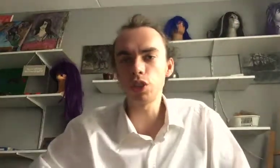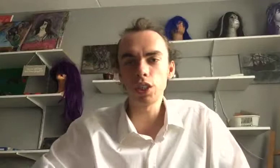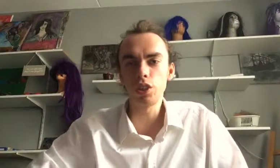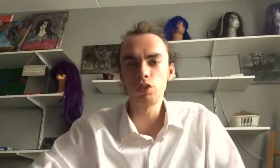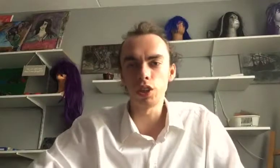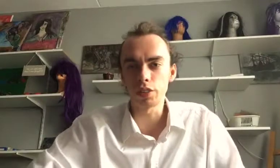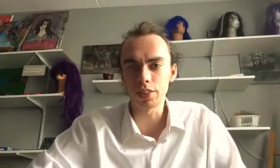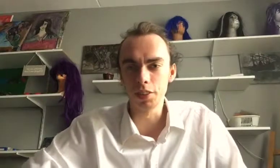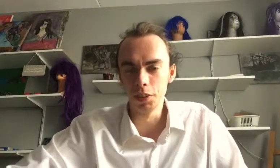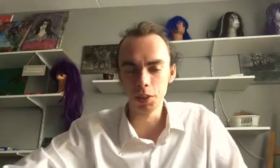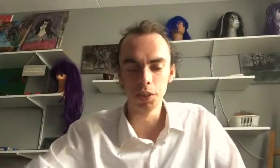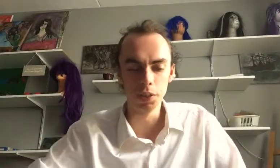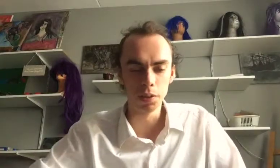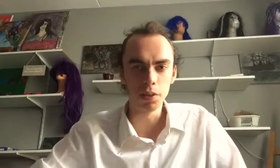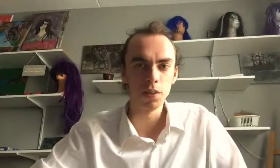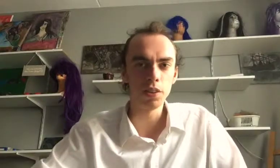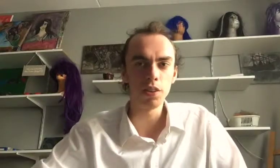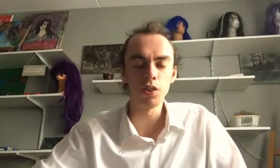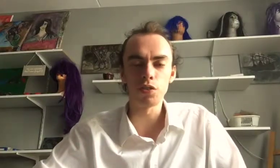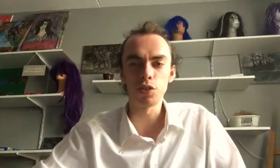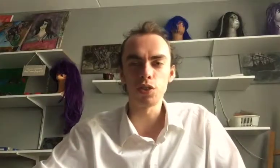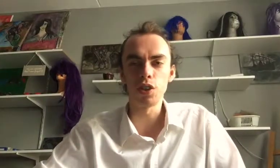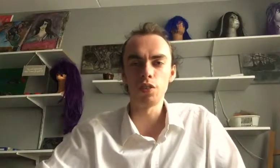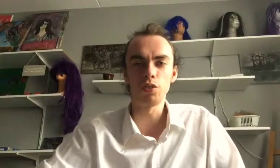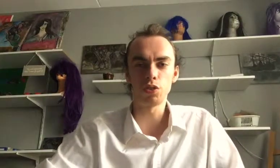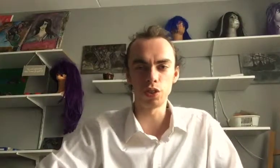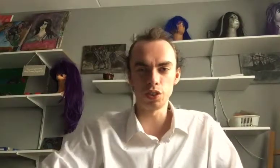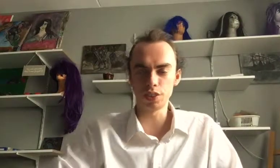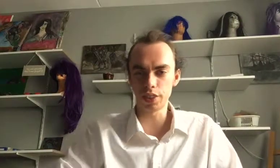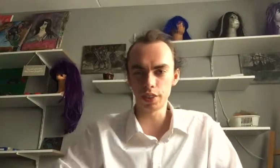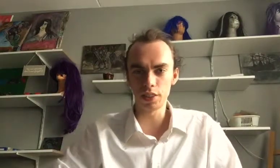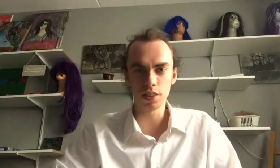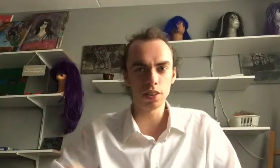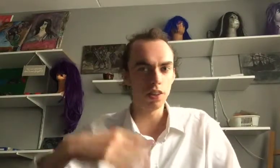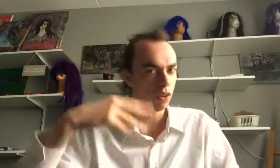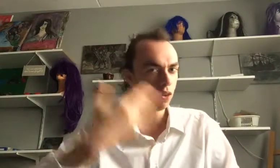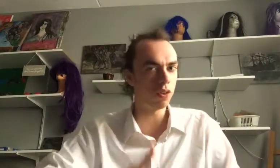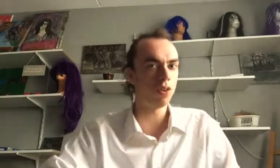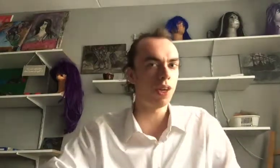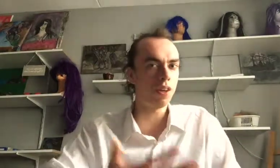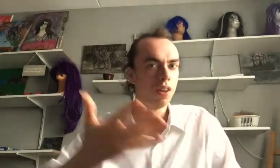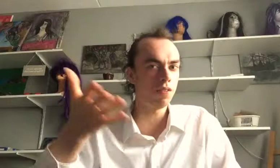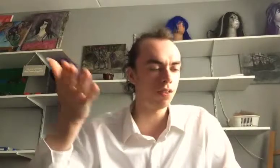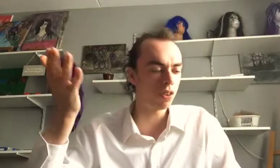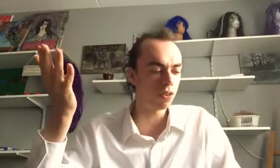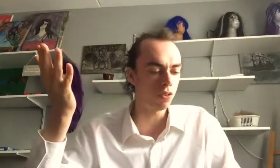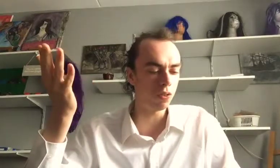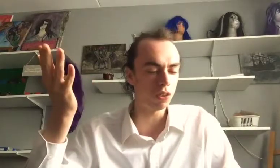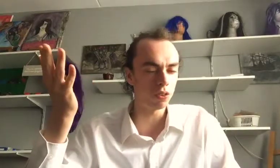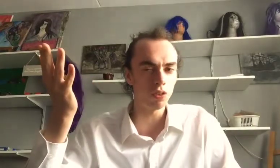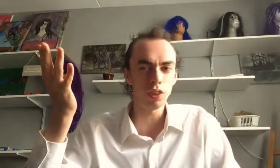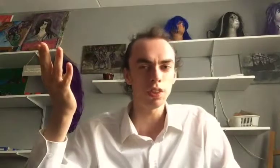to challenge your doctor. Then you'll have to, have to truly understand it. Then you'll, again, if you're not do, want to do that,